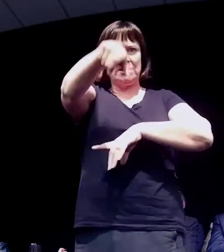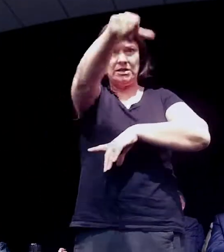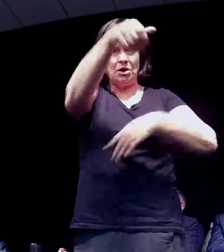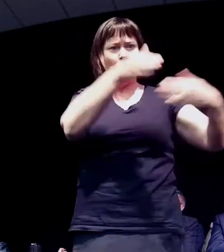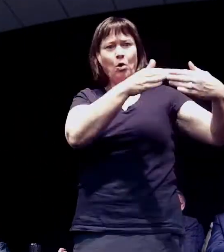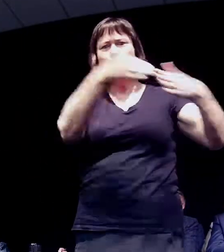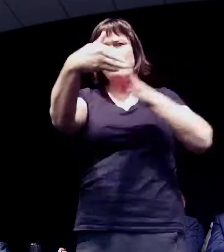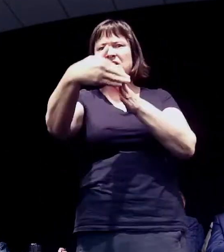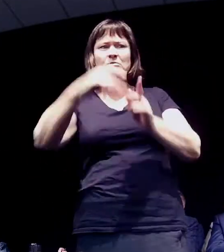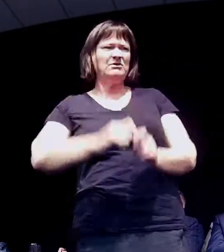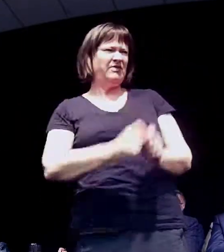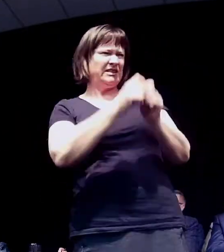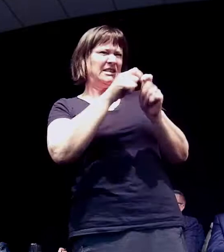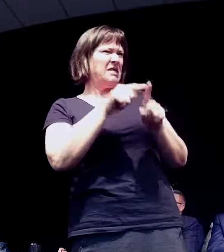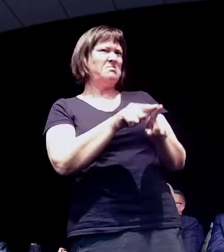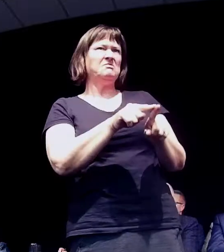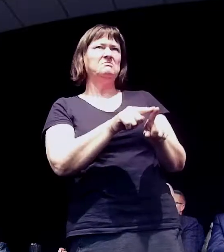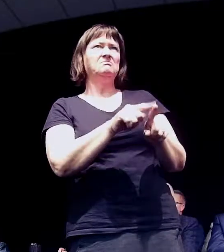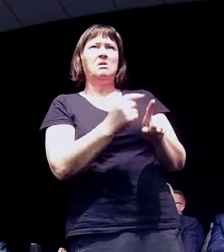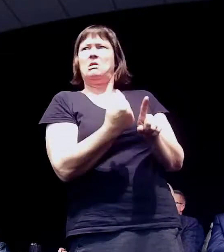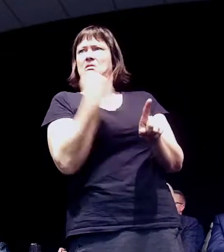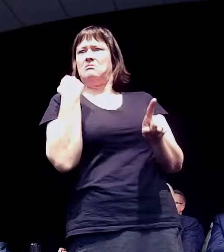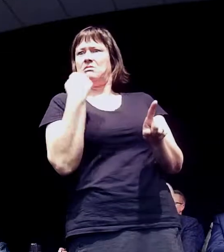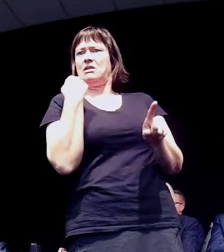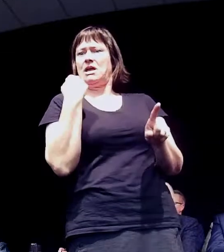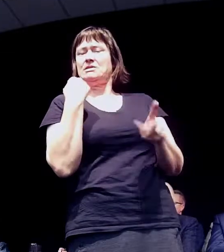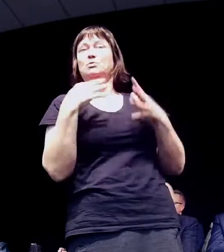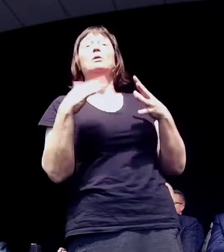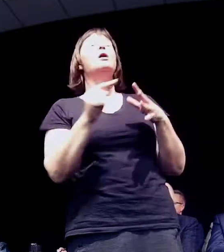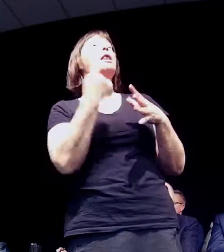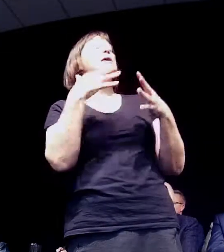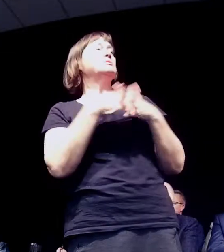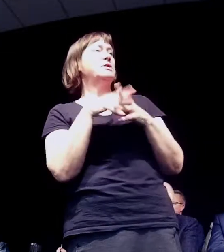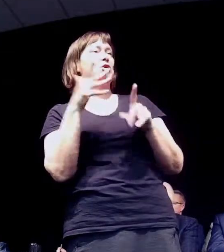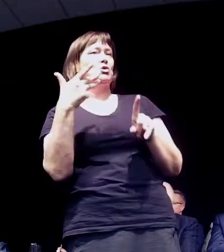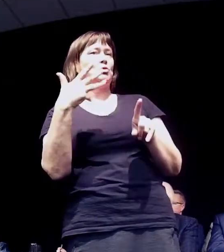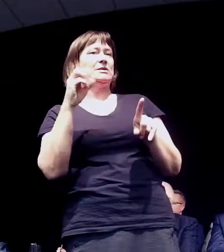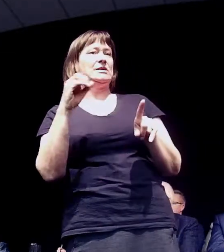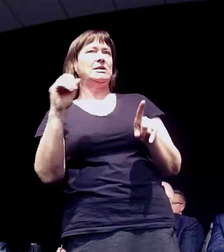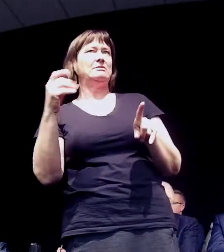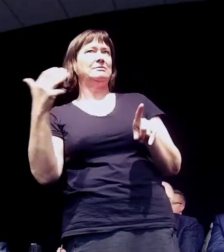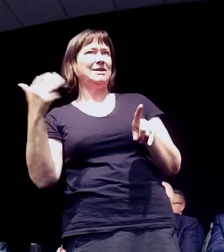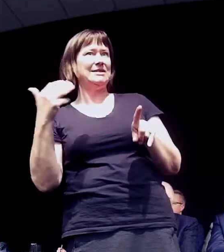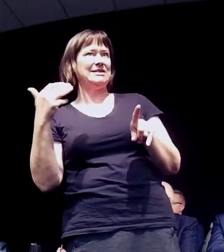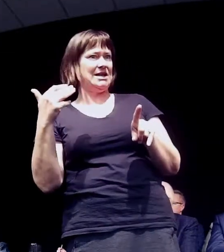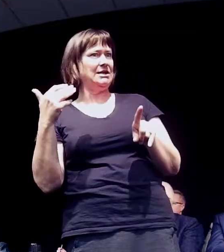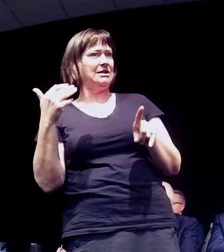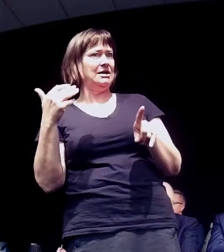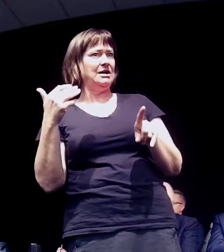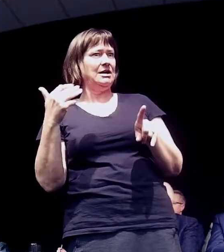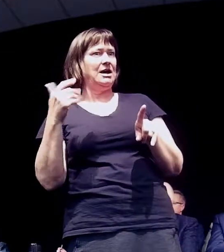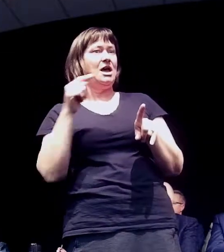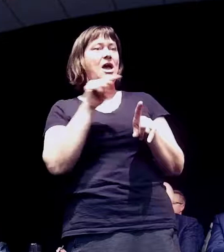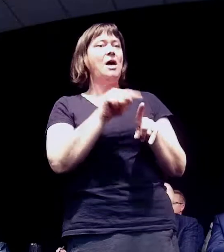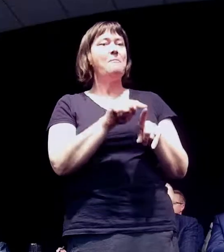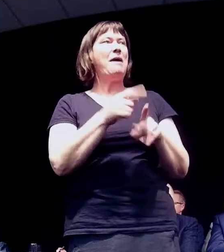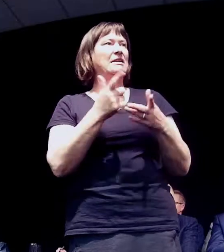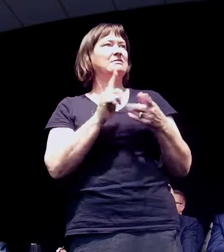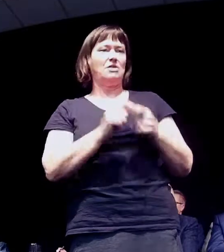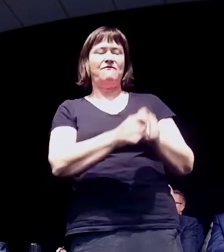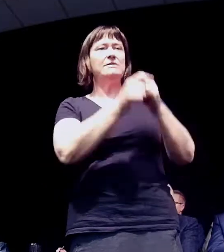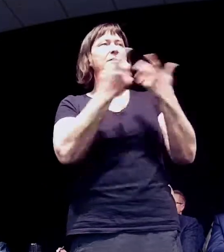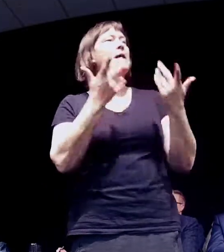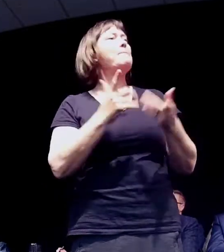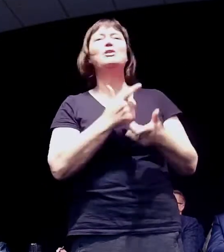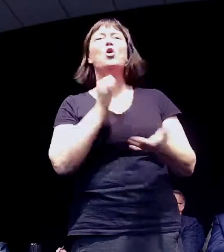the last week of March 2019. It's already falling apart. It's dangerous for motorcyclists, pedestrians and